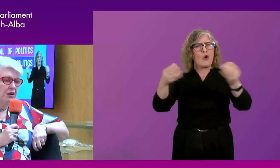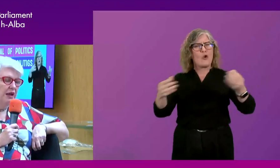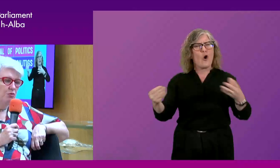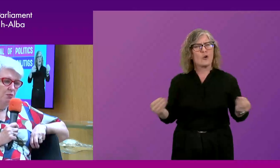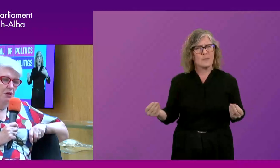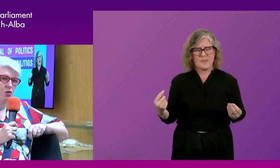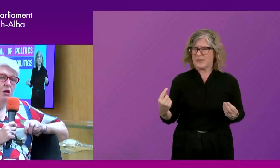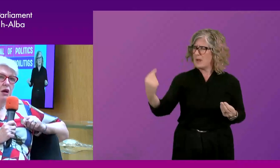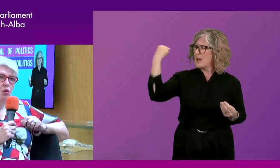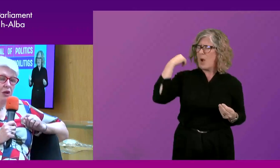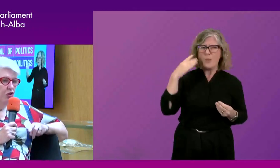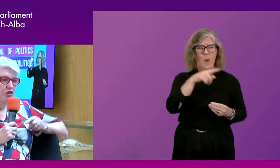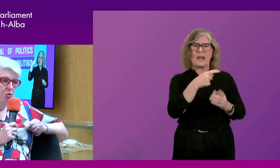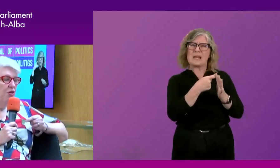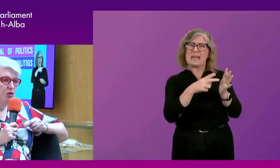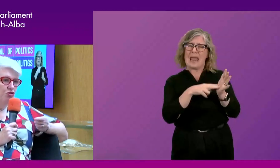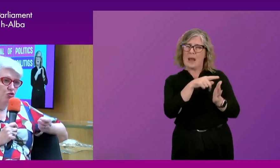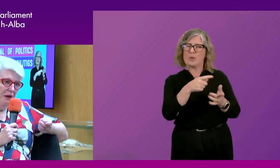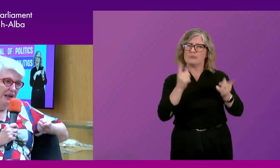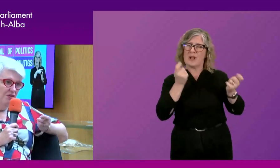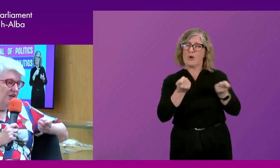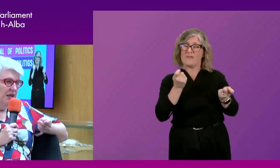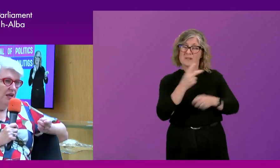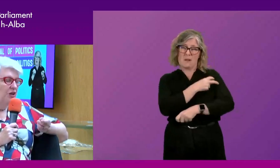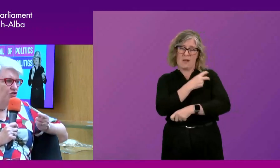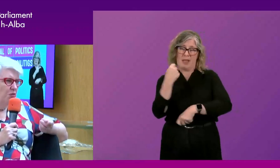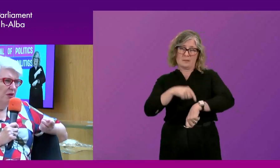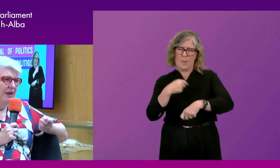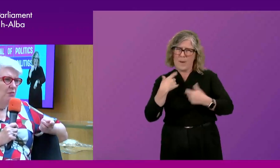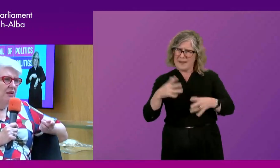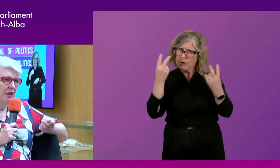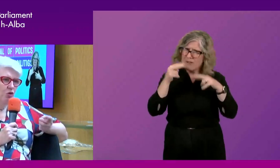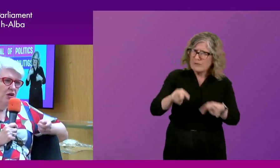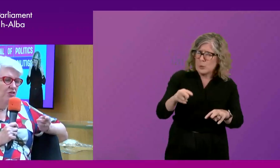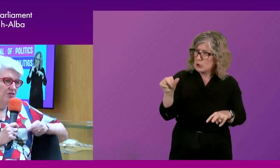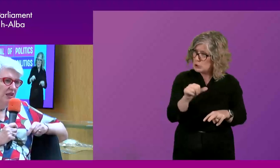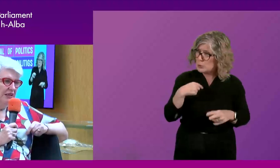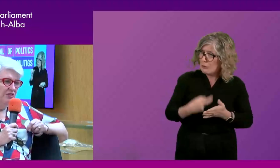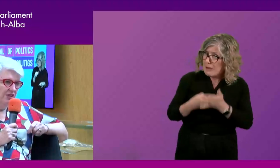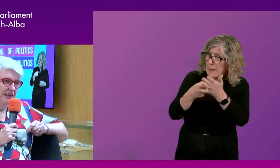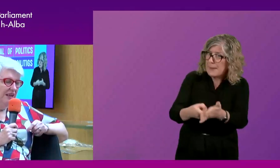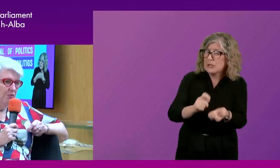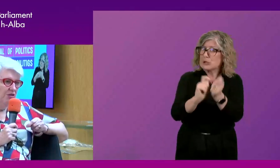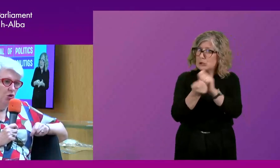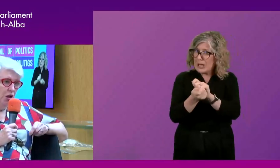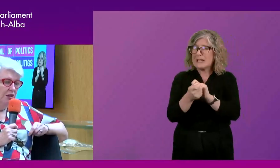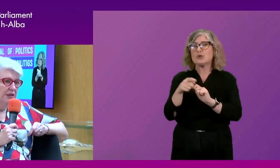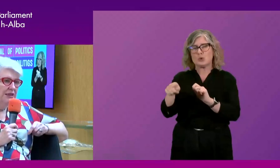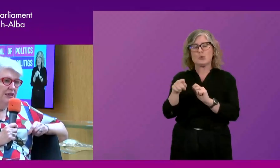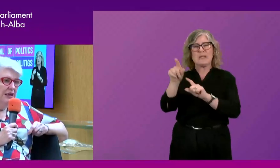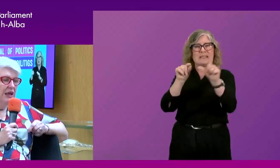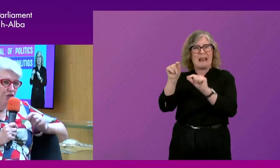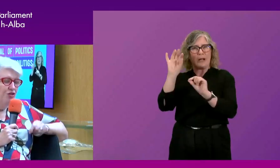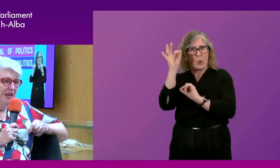we did when Ken was PO, we looked at whether we should go back and say, should we be recommending going to a select and standing committee model? Well,